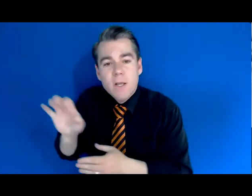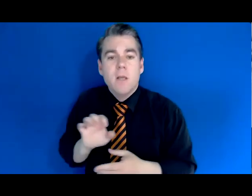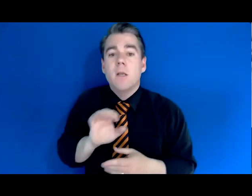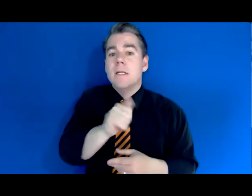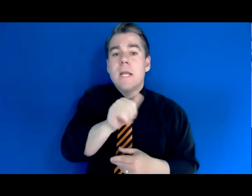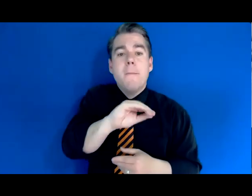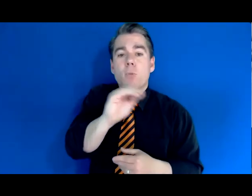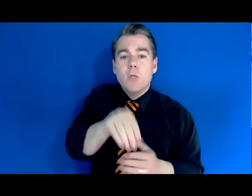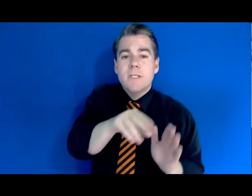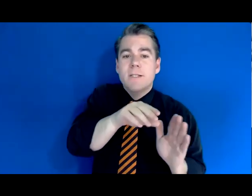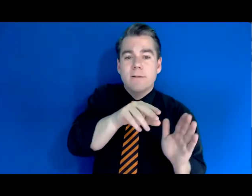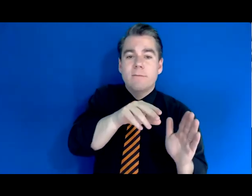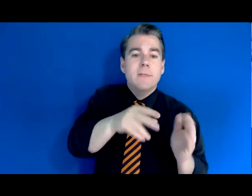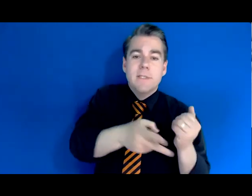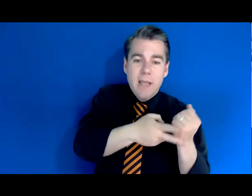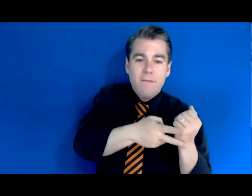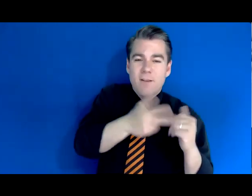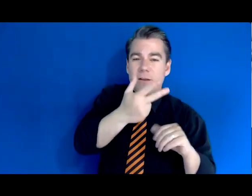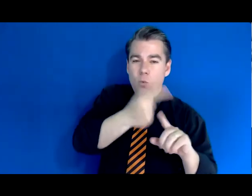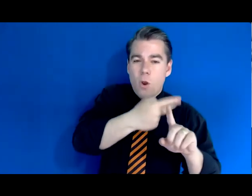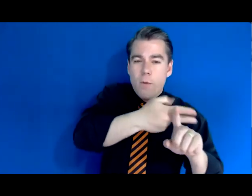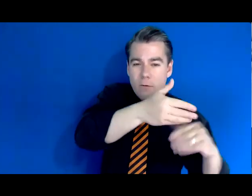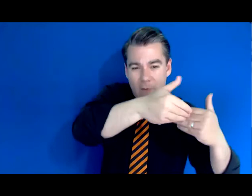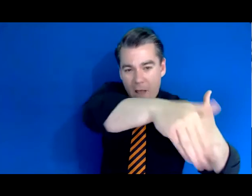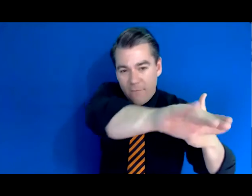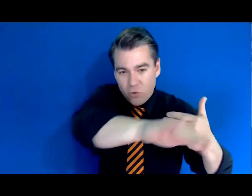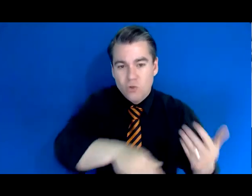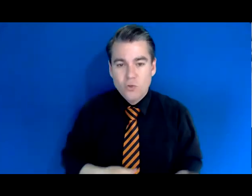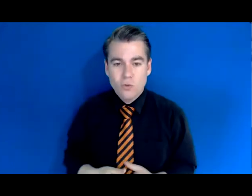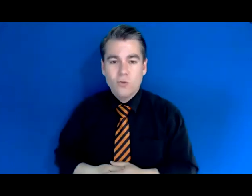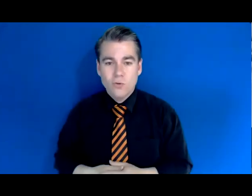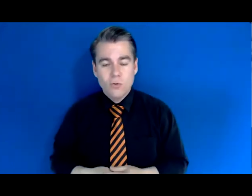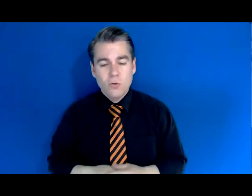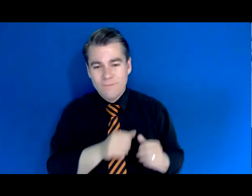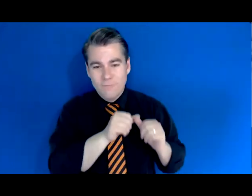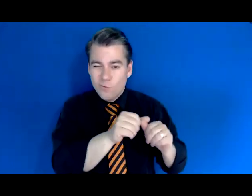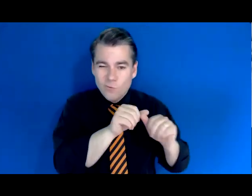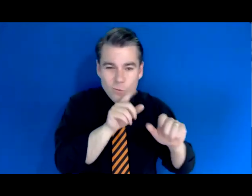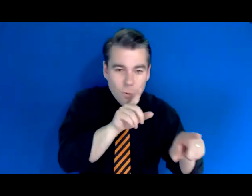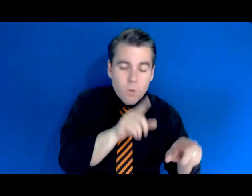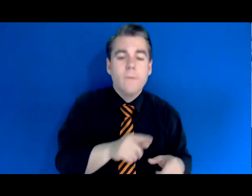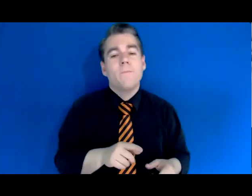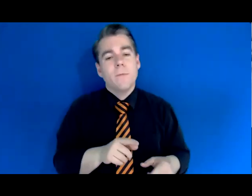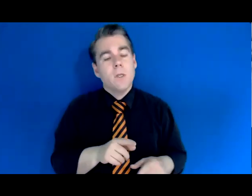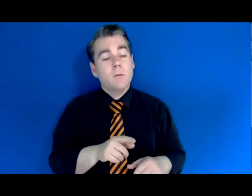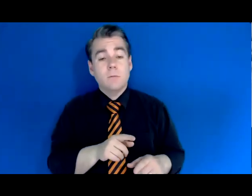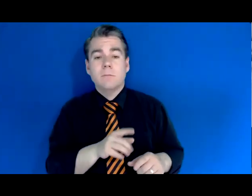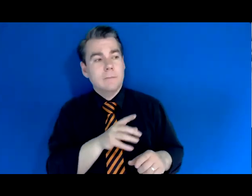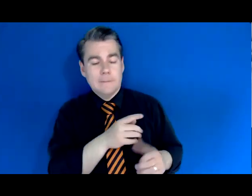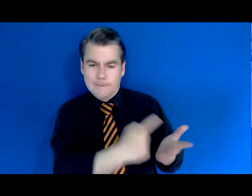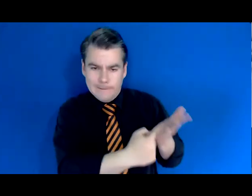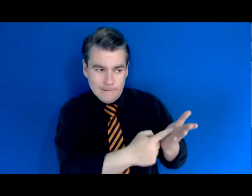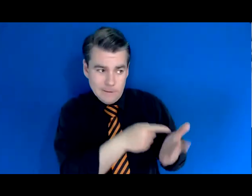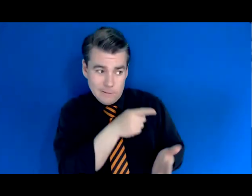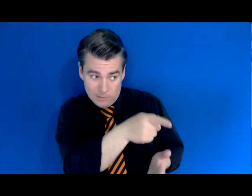after three months of consistent ordering. So talk to your potential, figure out what